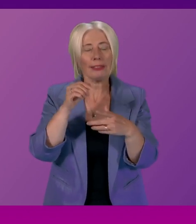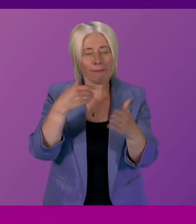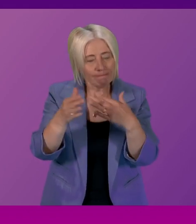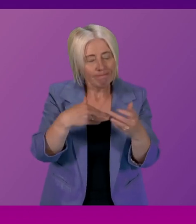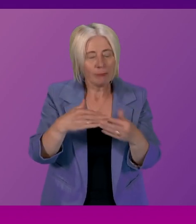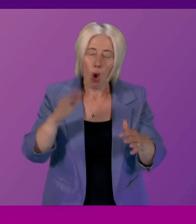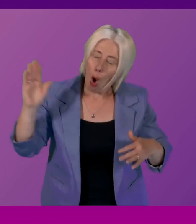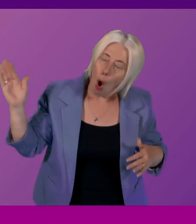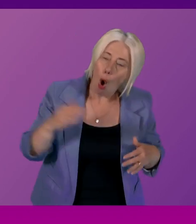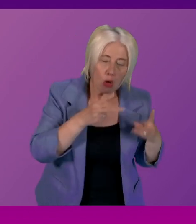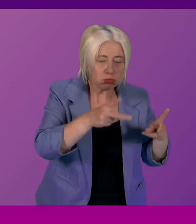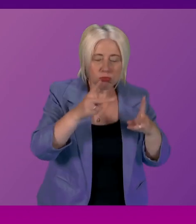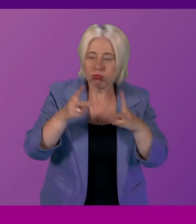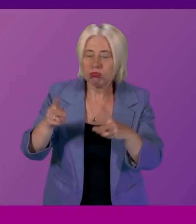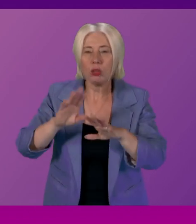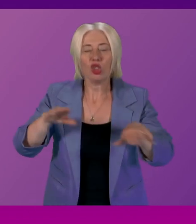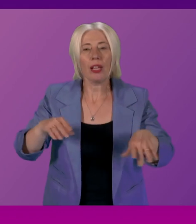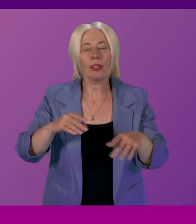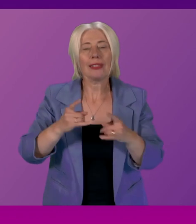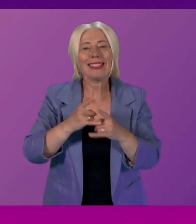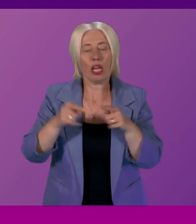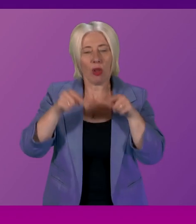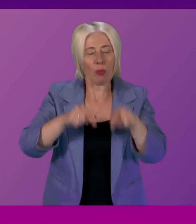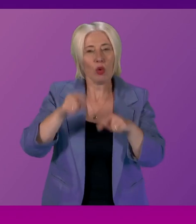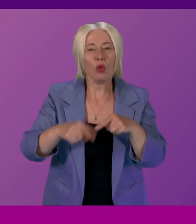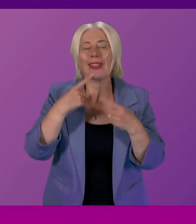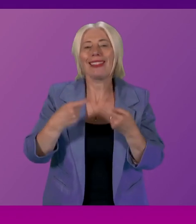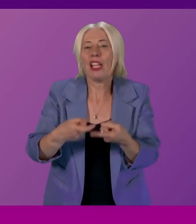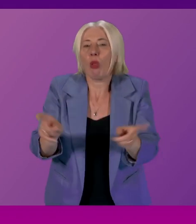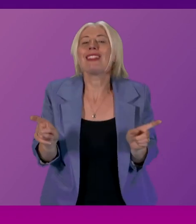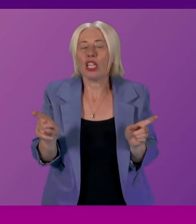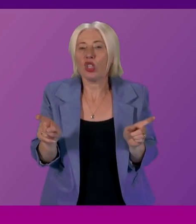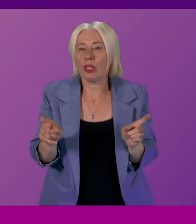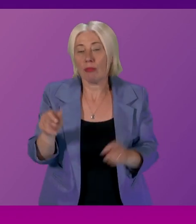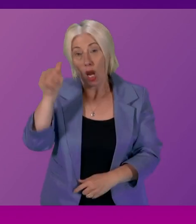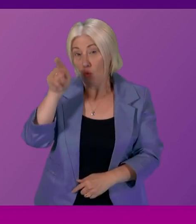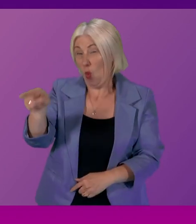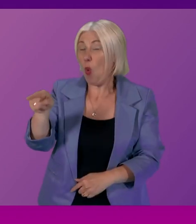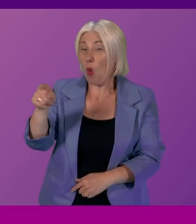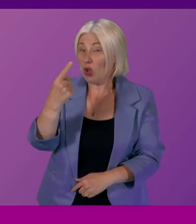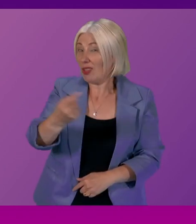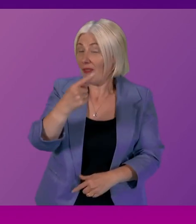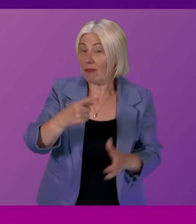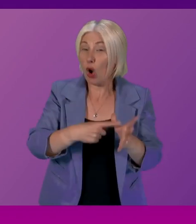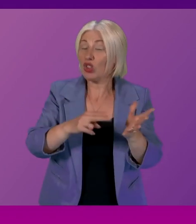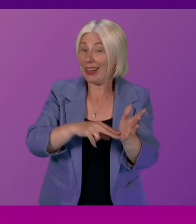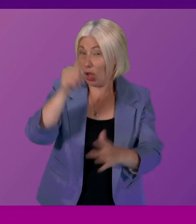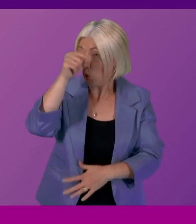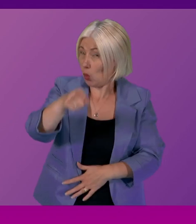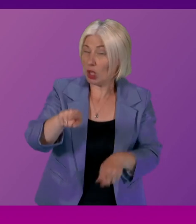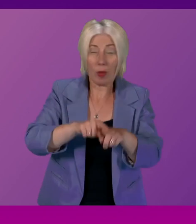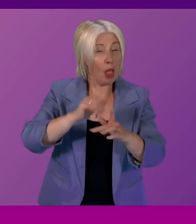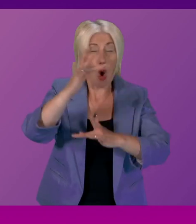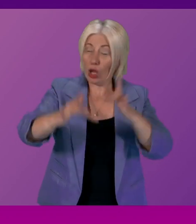of child sexual abuse and exploitation including and I know Audrey Nicholls is very aware of this point including of course online